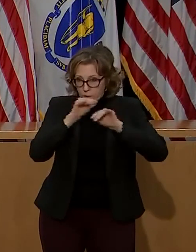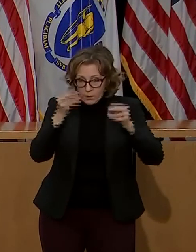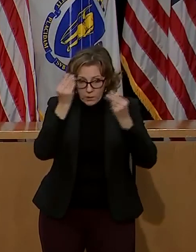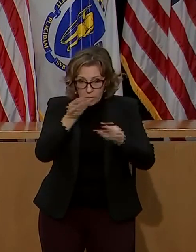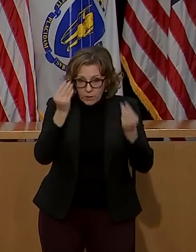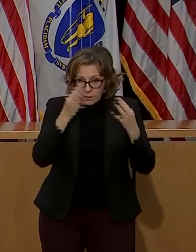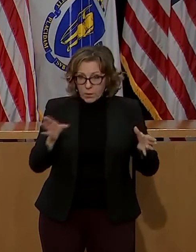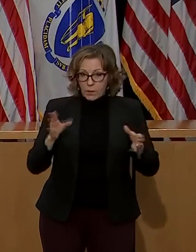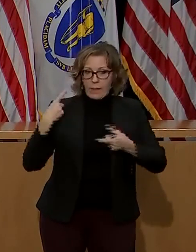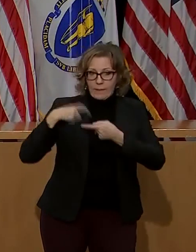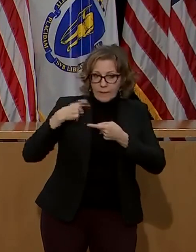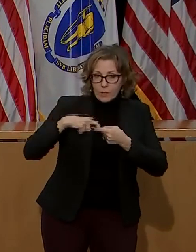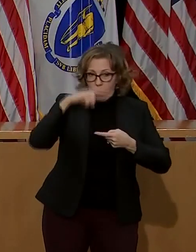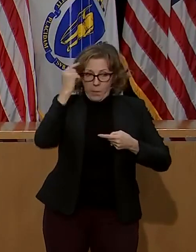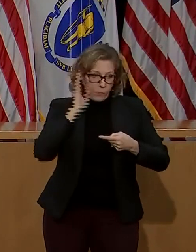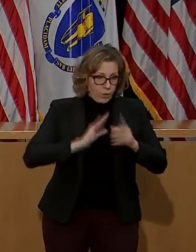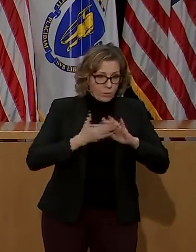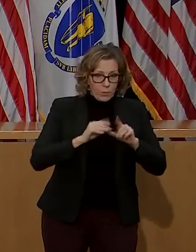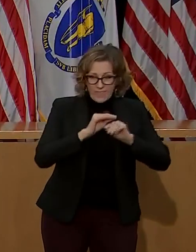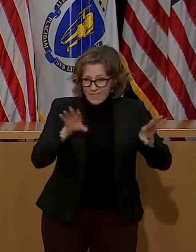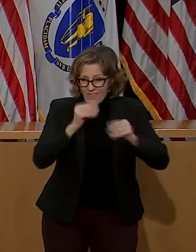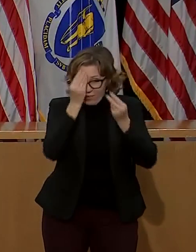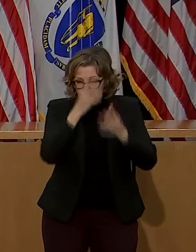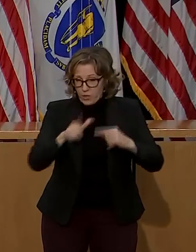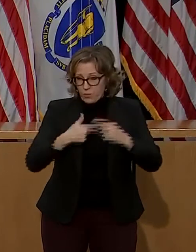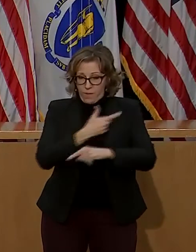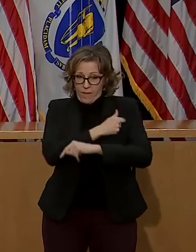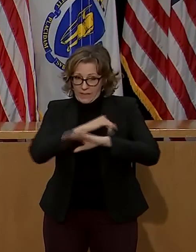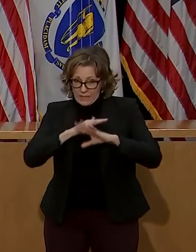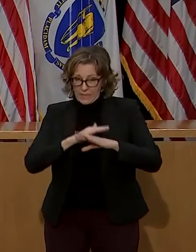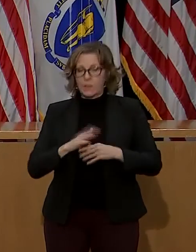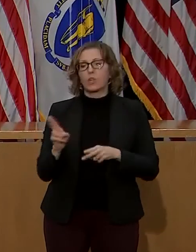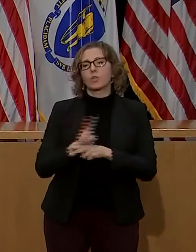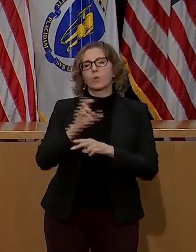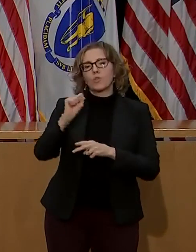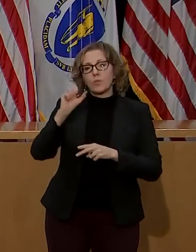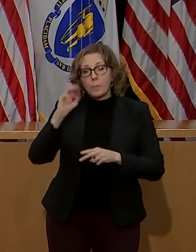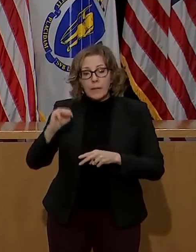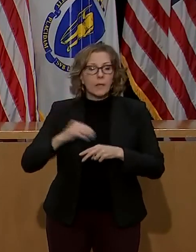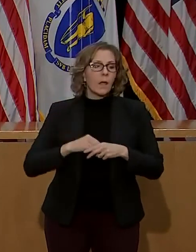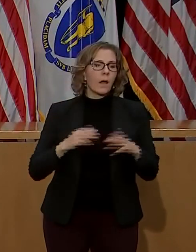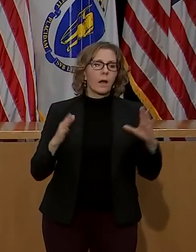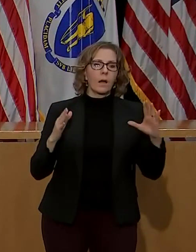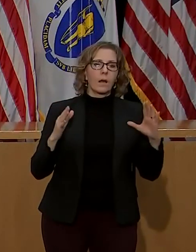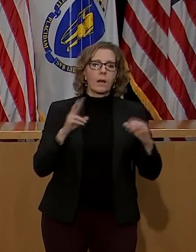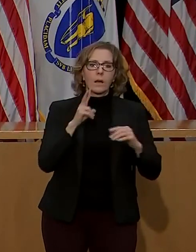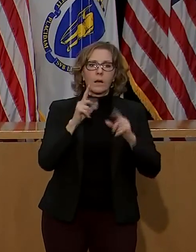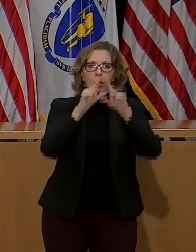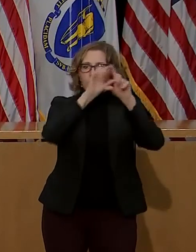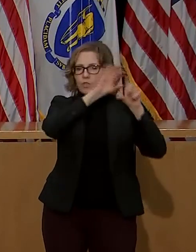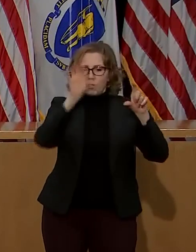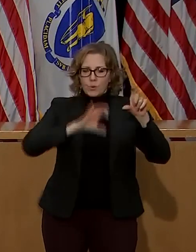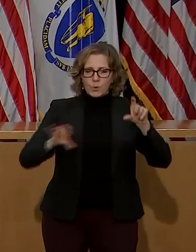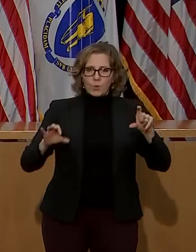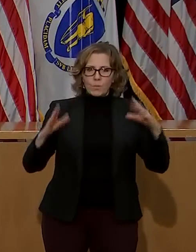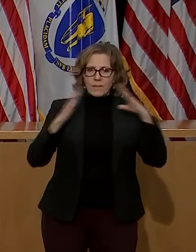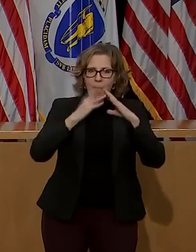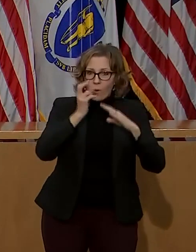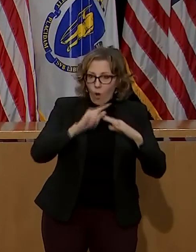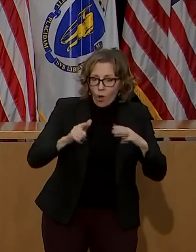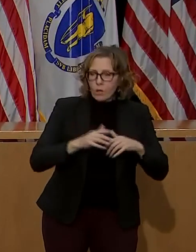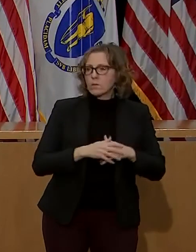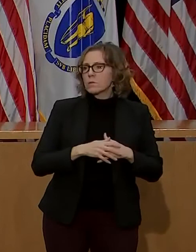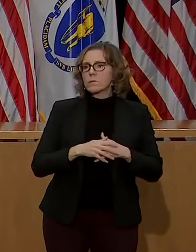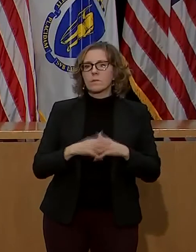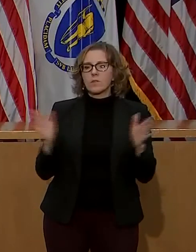their questions and concerns around social media platforms, through virtual town halls and community events at churches and socially distant